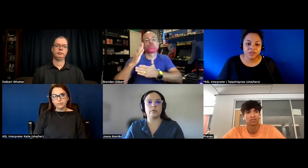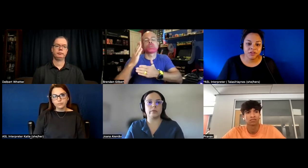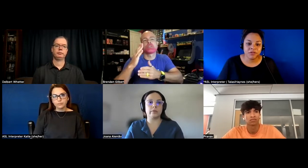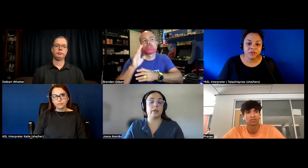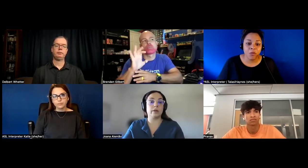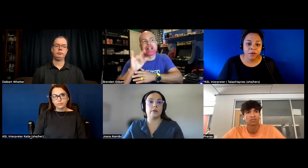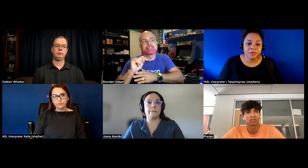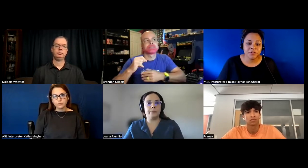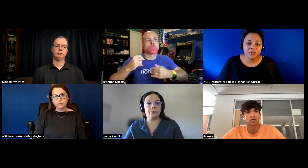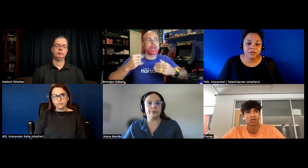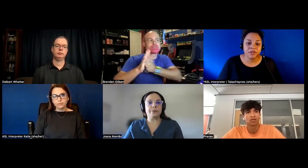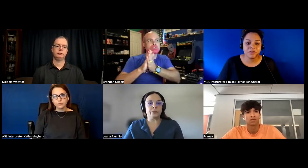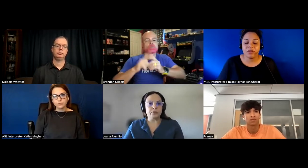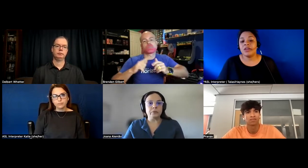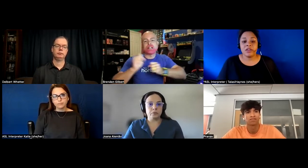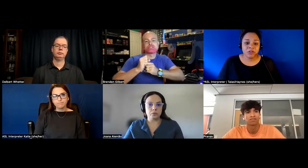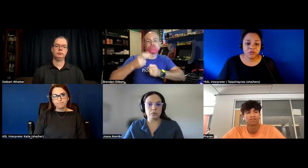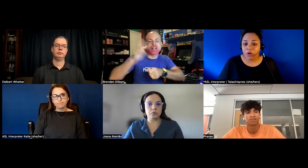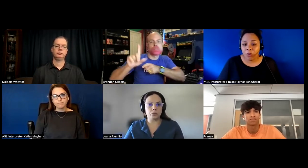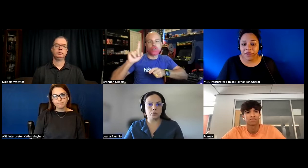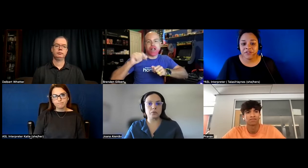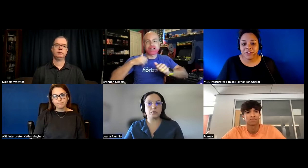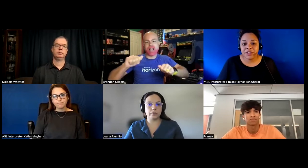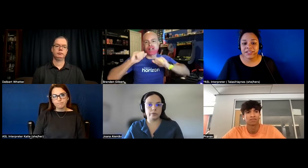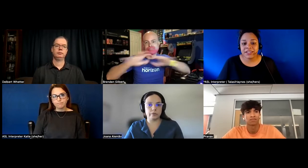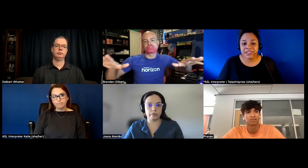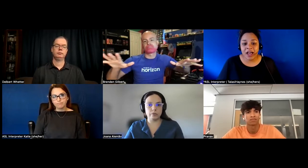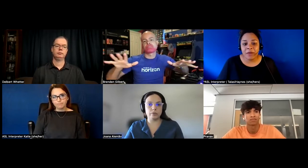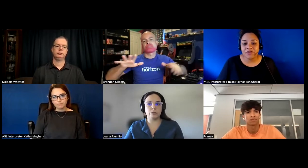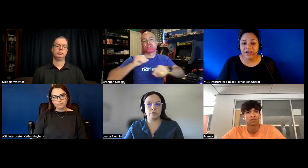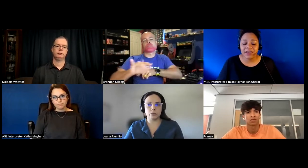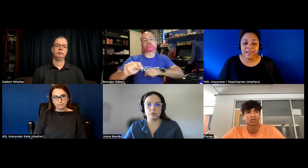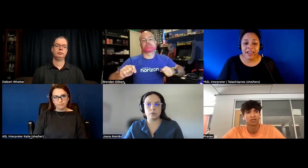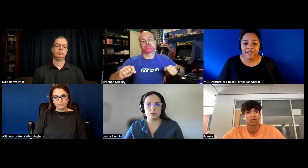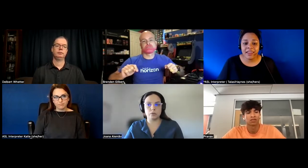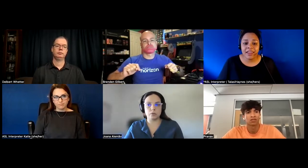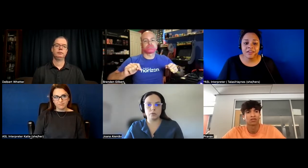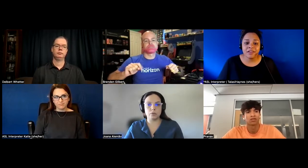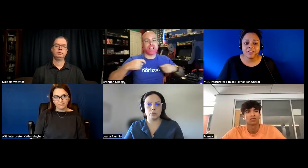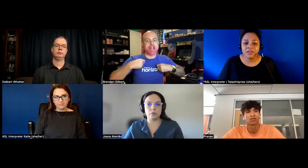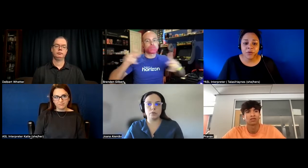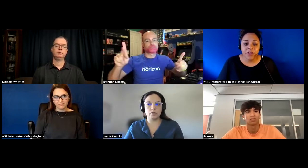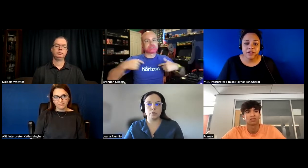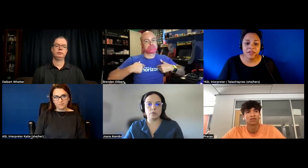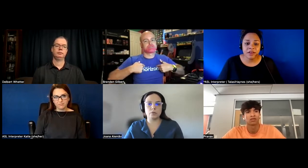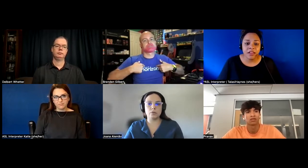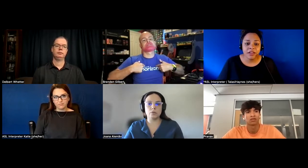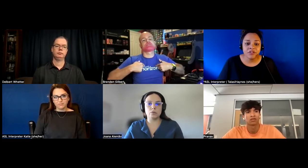to go up and go up that journey to get to the top and try to get as high as i can to to spread that knowledge